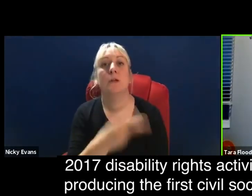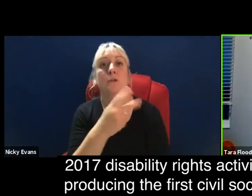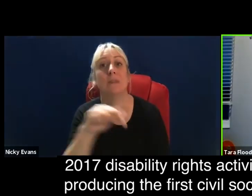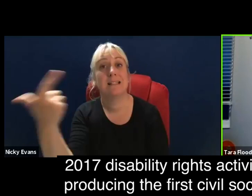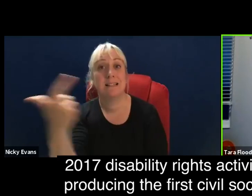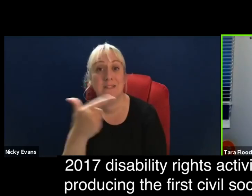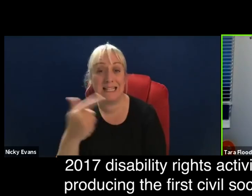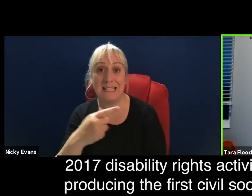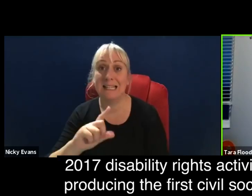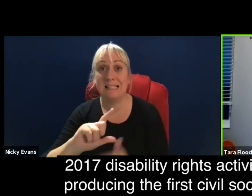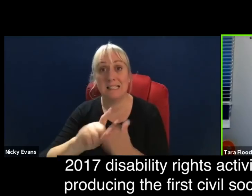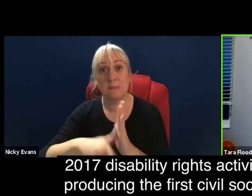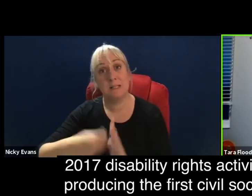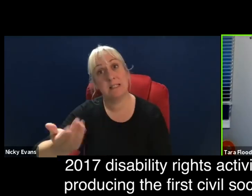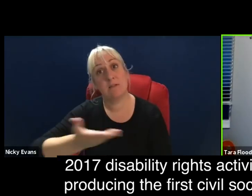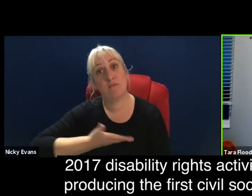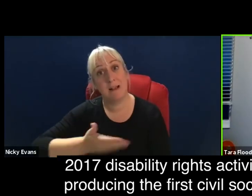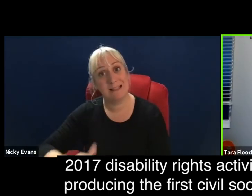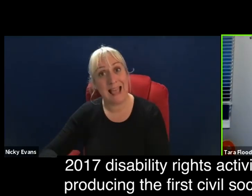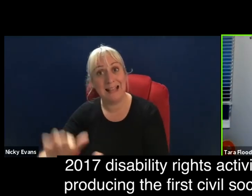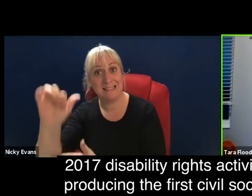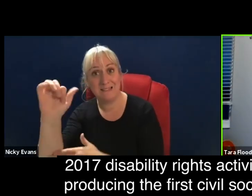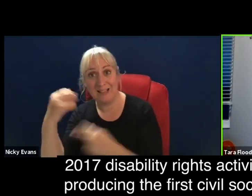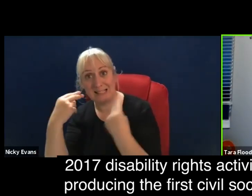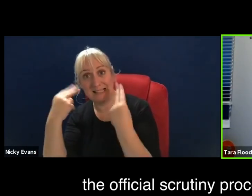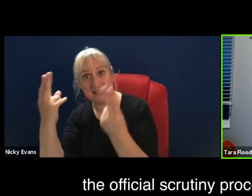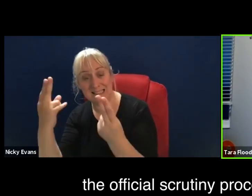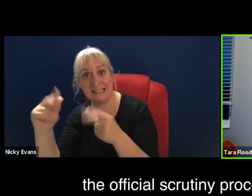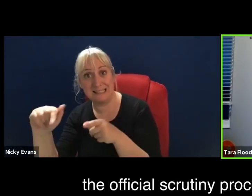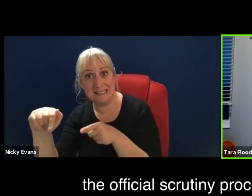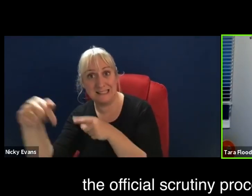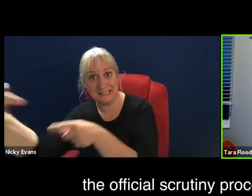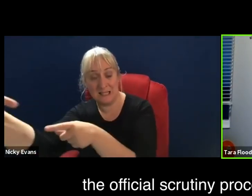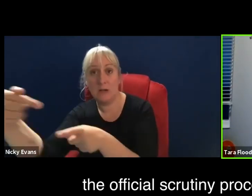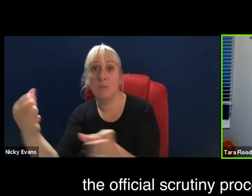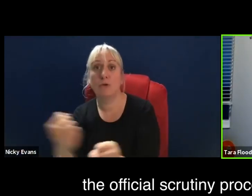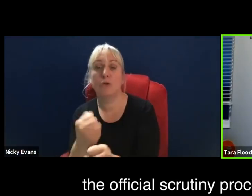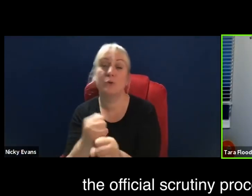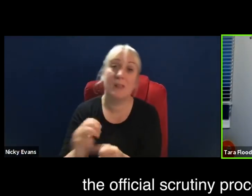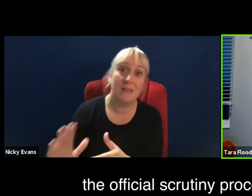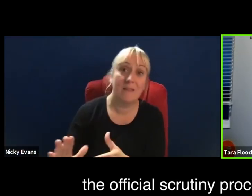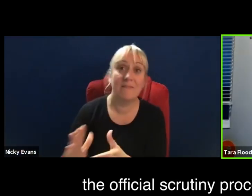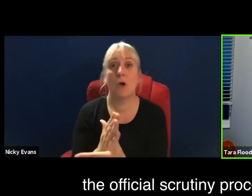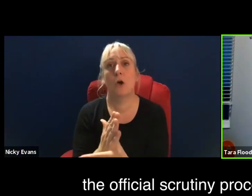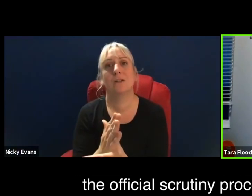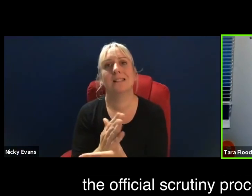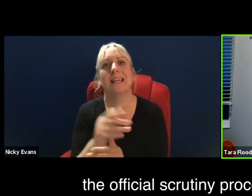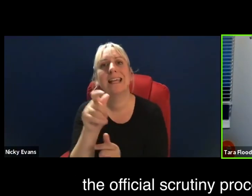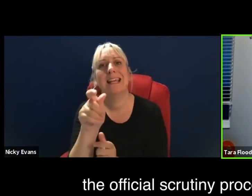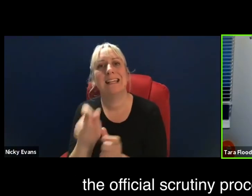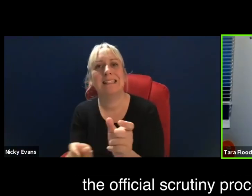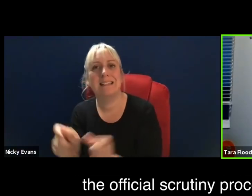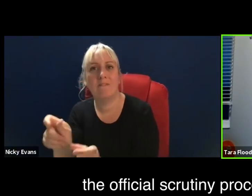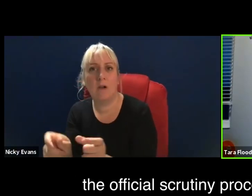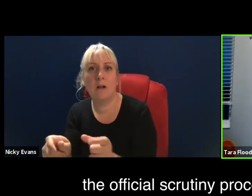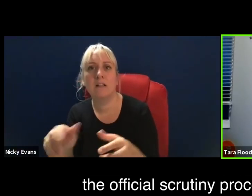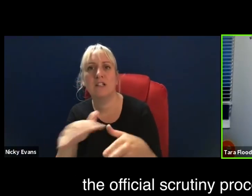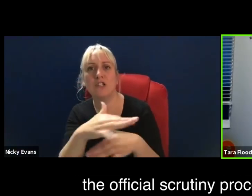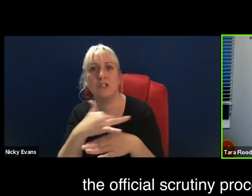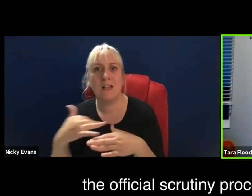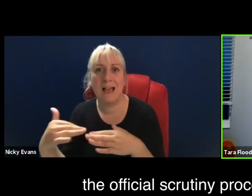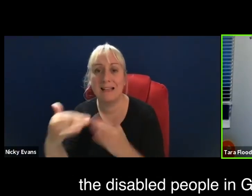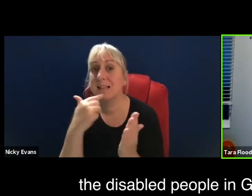activists led the work to producing the first civil society report as part of the official scrutiny